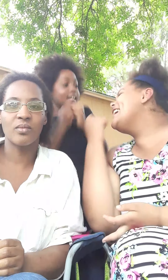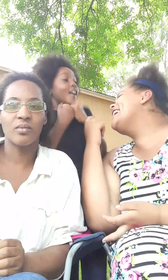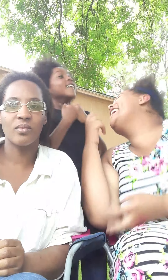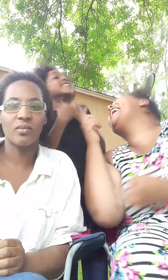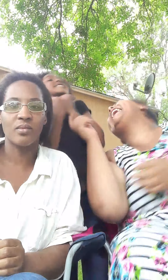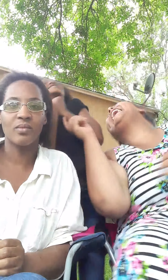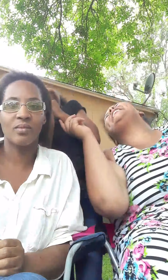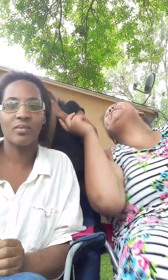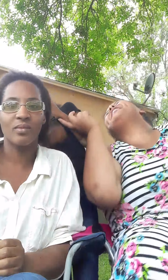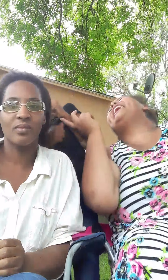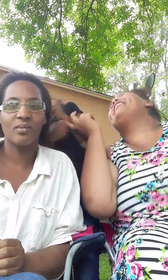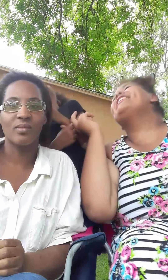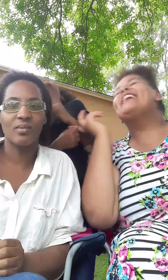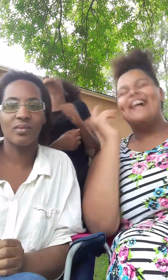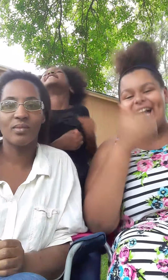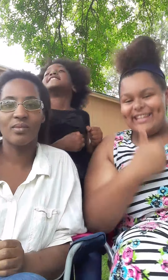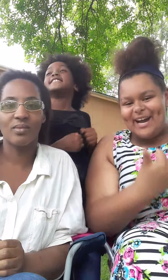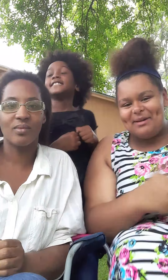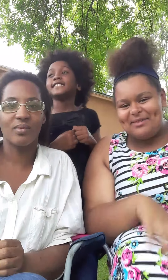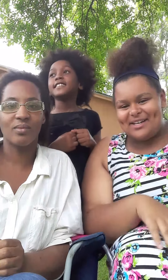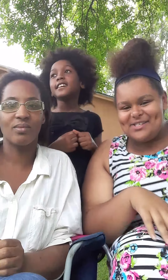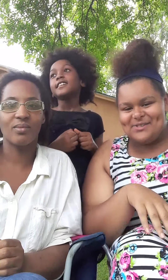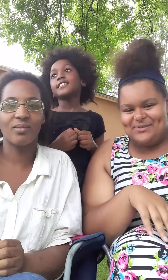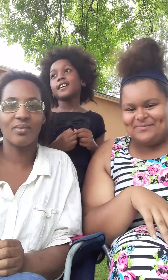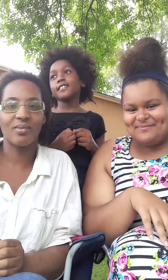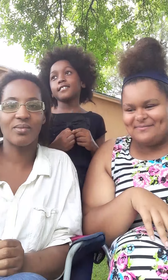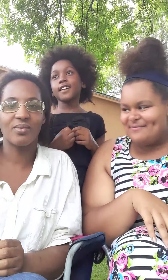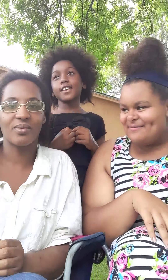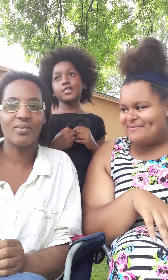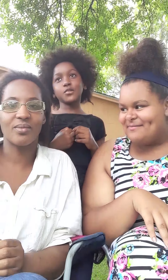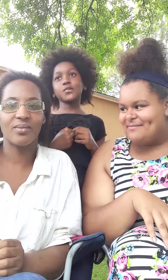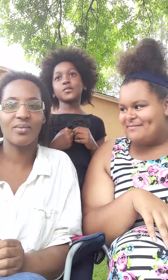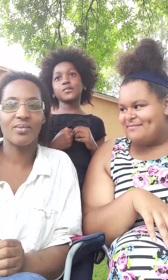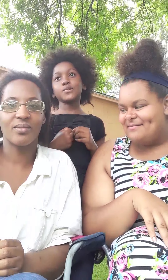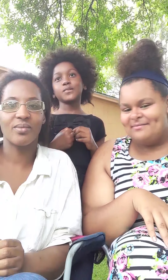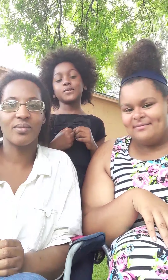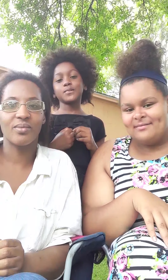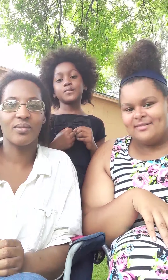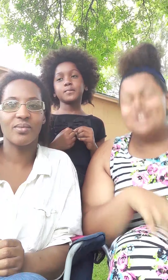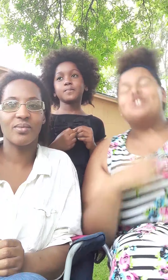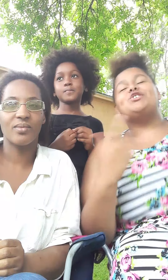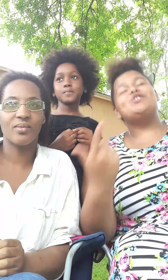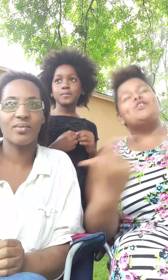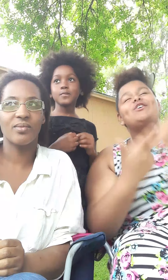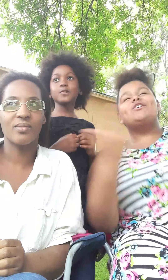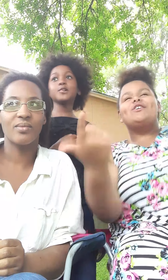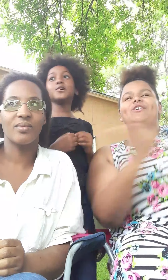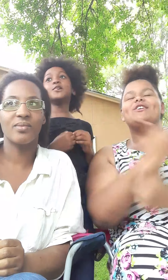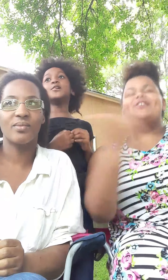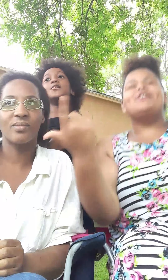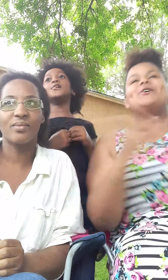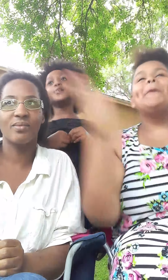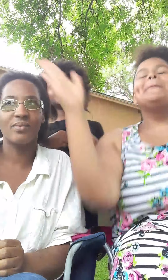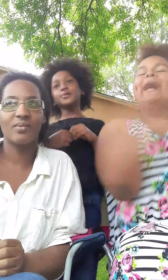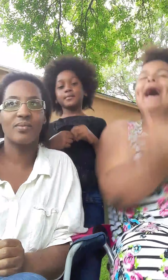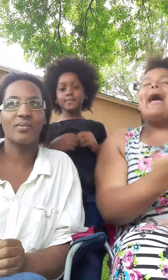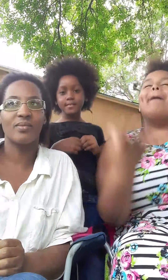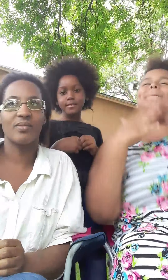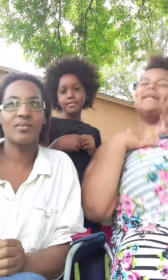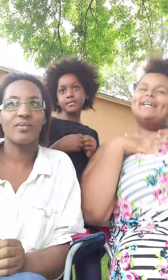You out I think I might be out soon I got you Let's talk about you And me